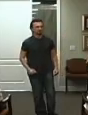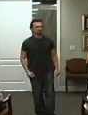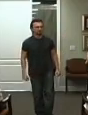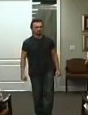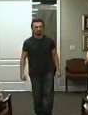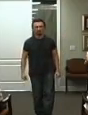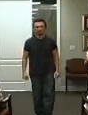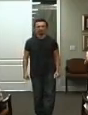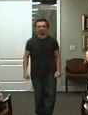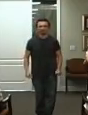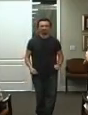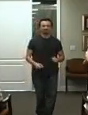Pretty wild, isn't